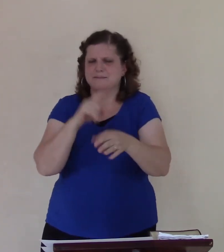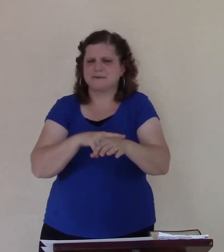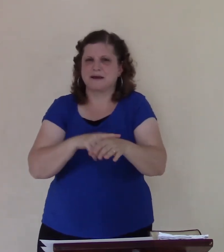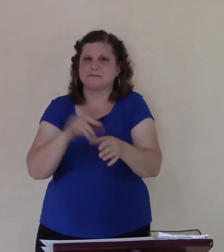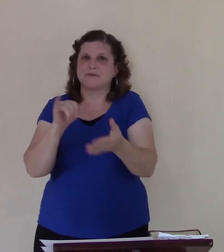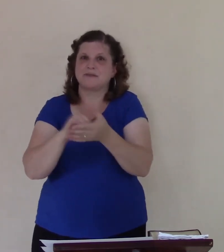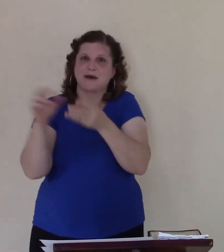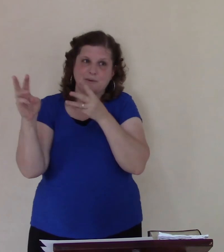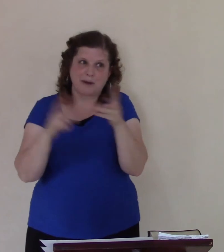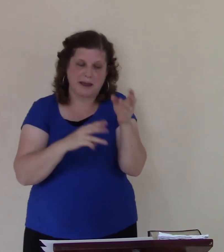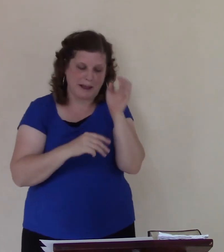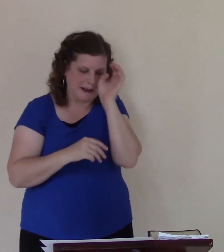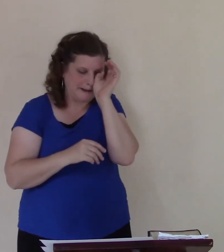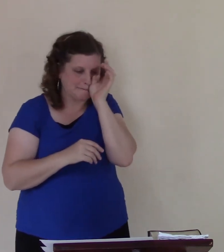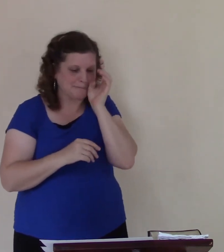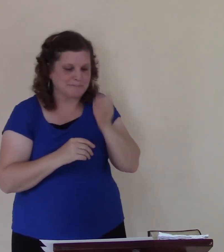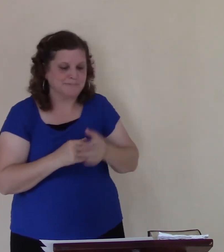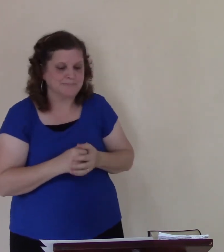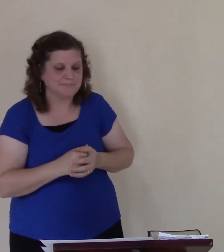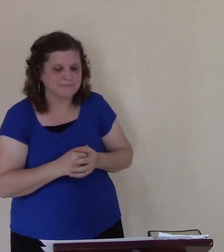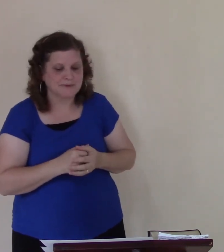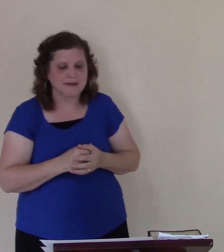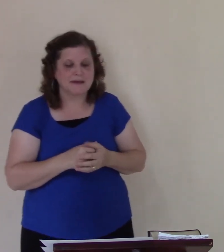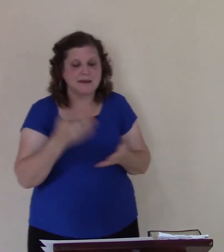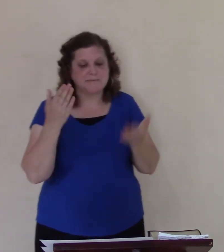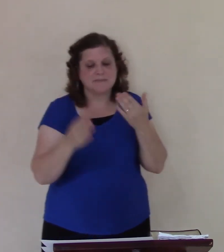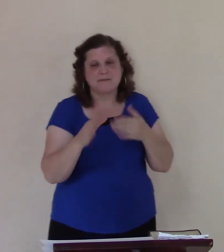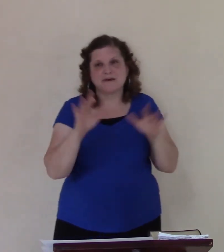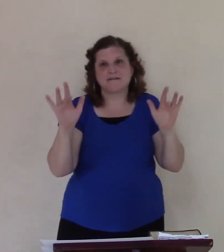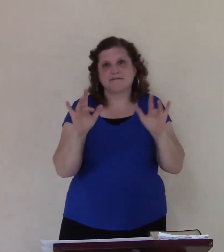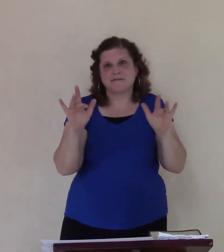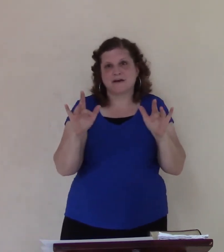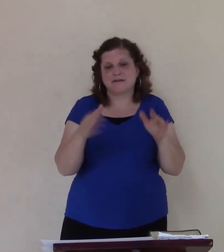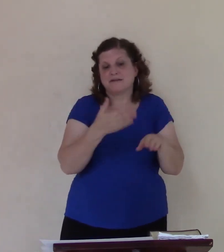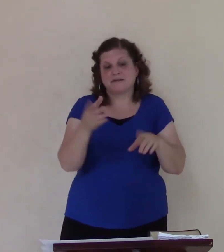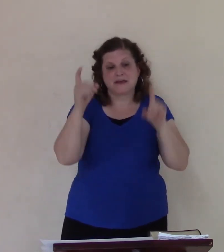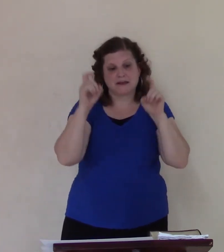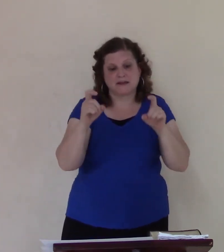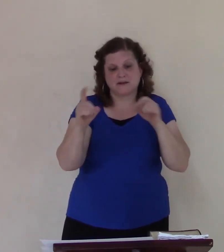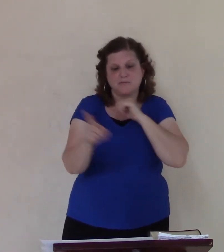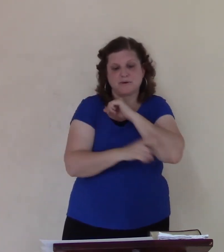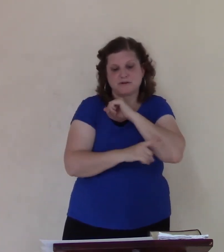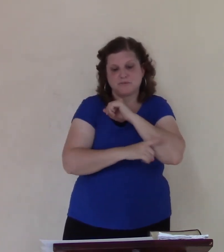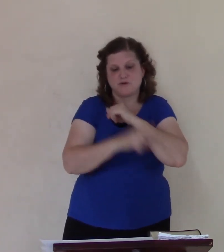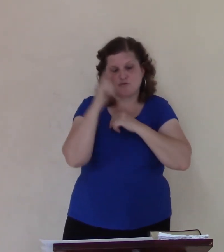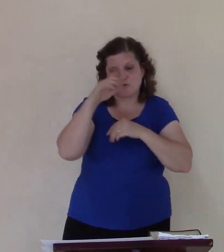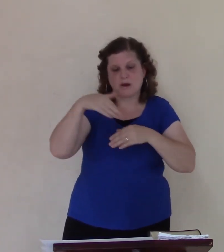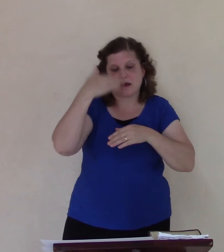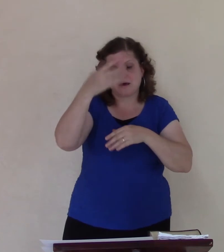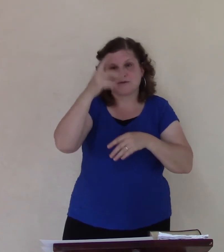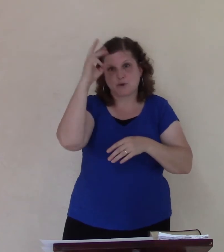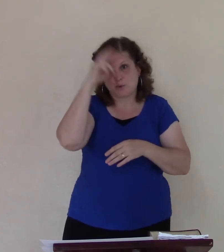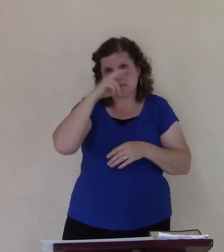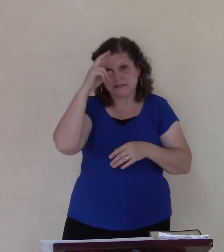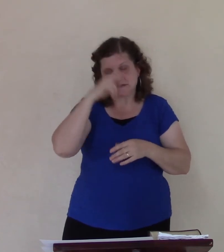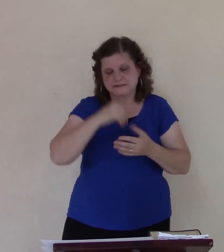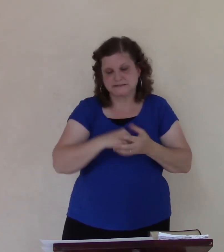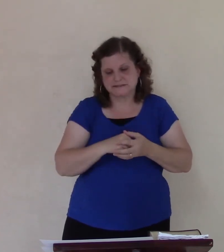maybe that he felt that they deserved to be punished for other reasons also the Bible says jealousy is a rage of a man